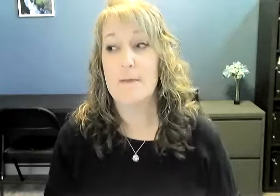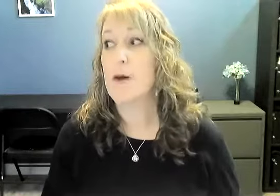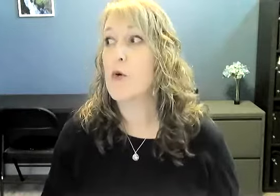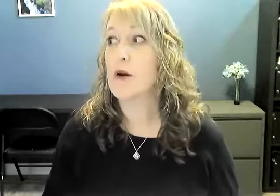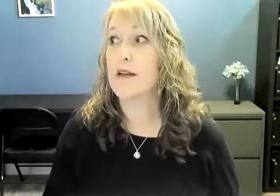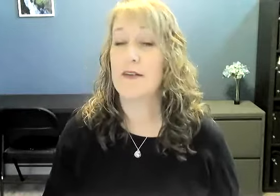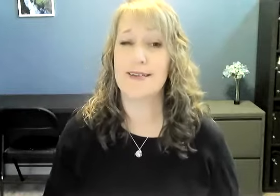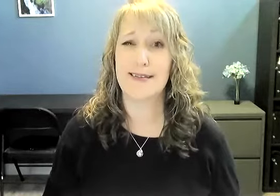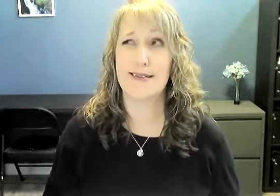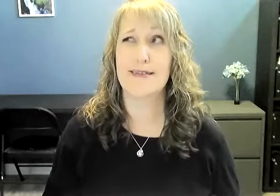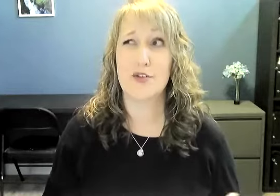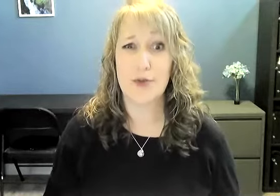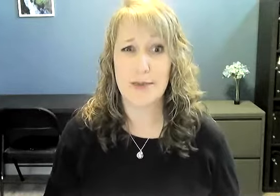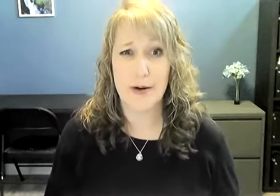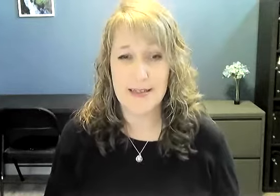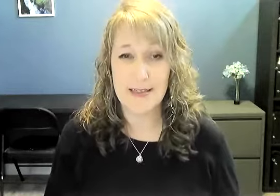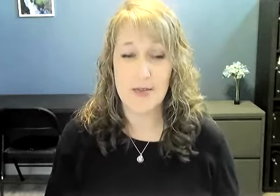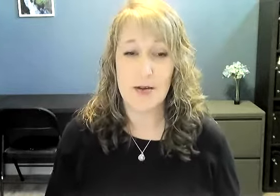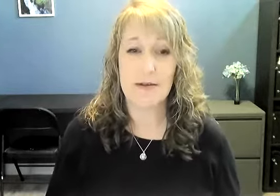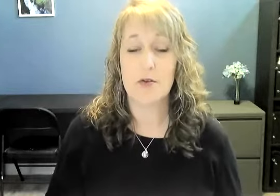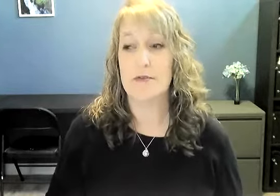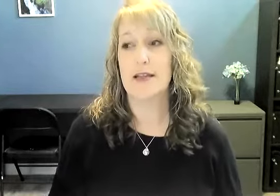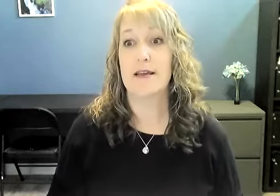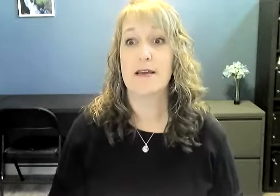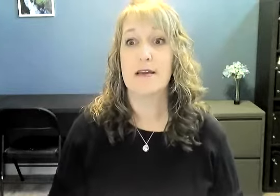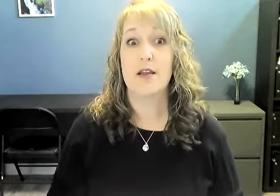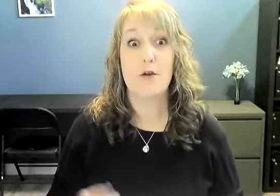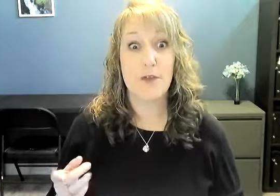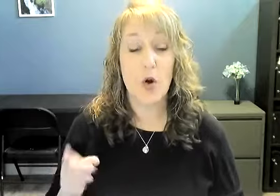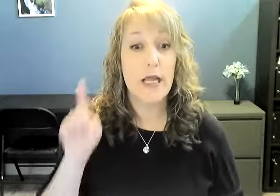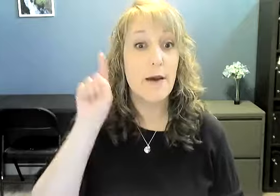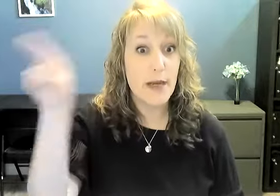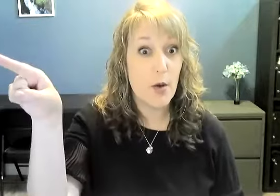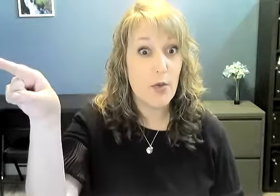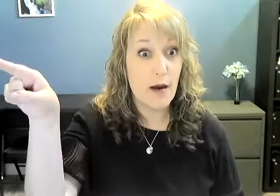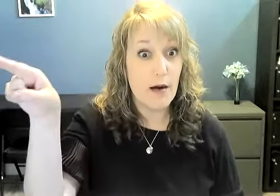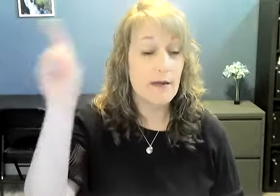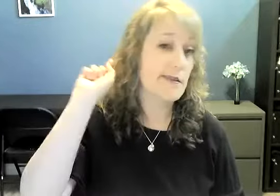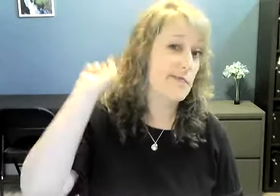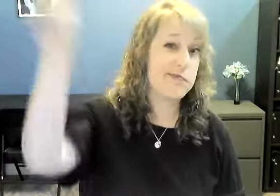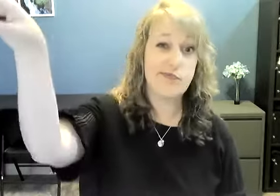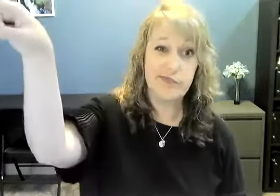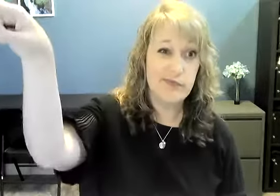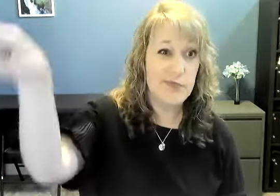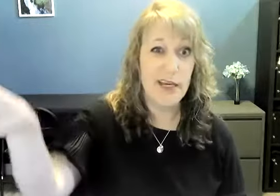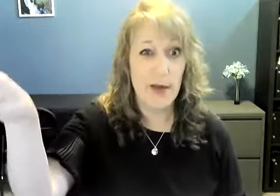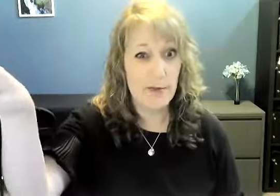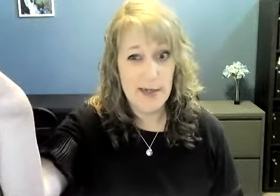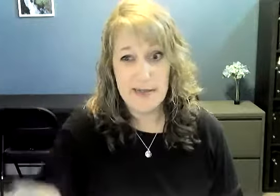Or if it isn't literally present, you can sort of like, you know, Florida, I'm going to go there. It's that way, way,